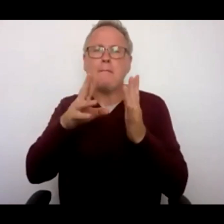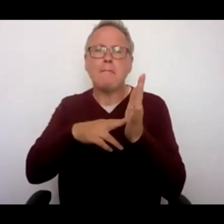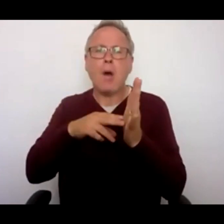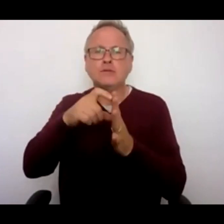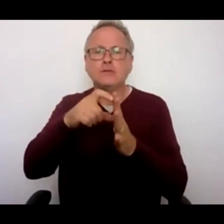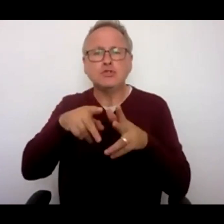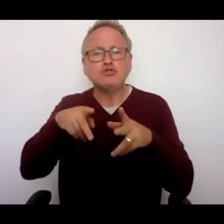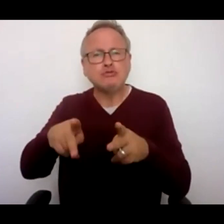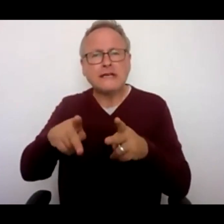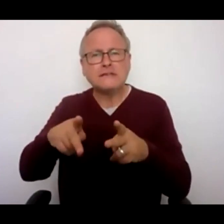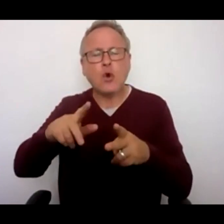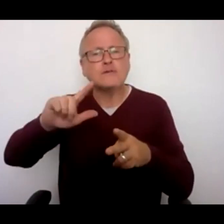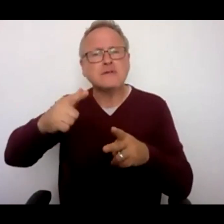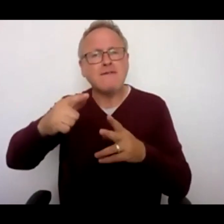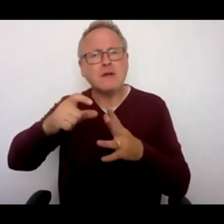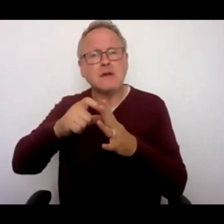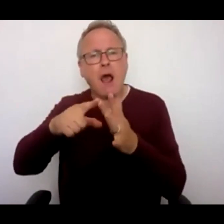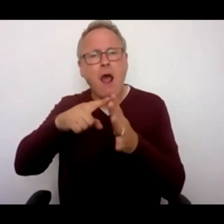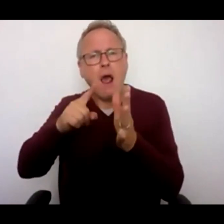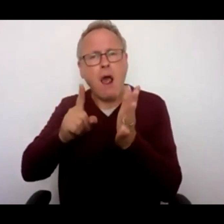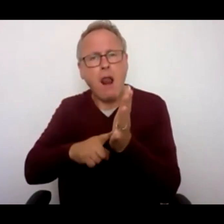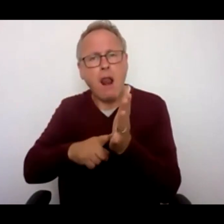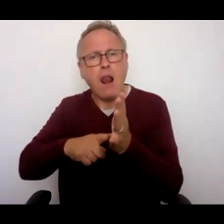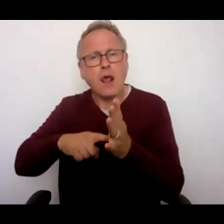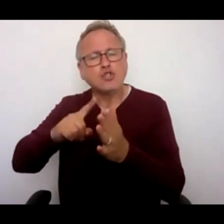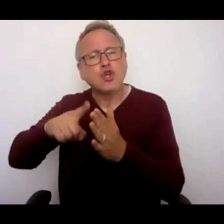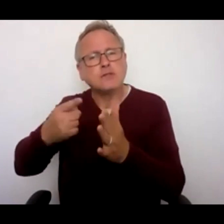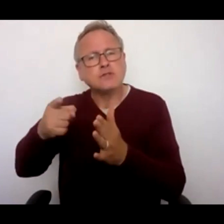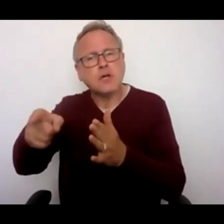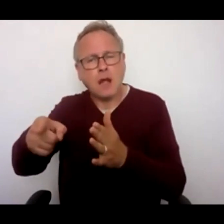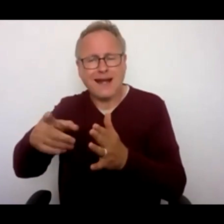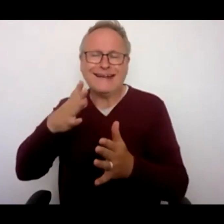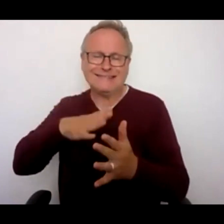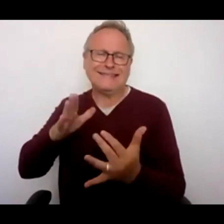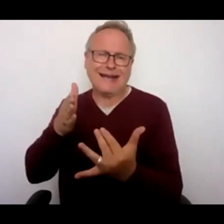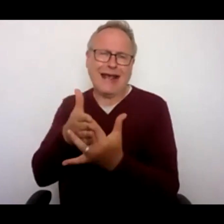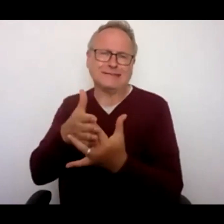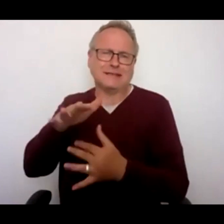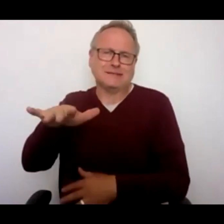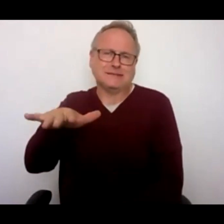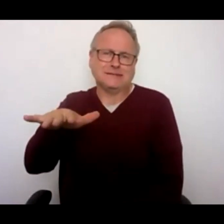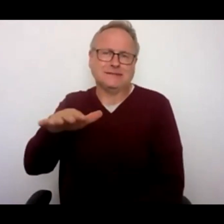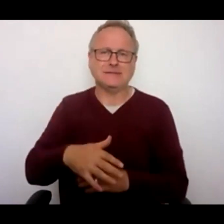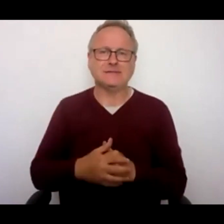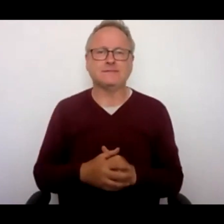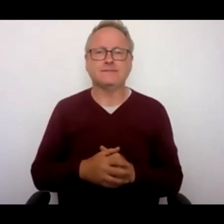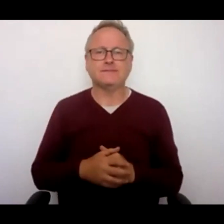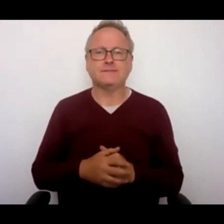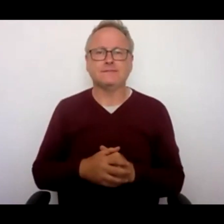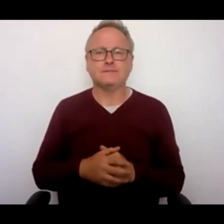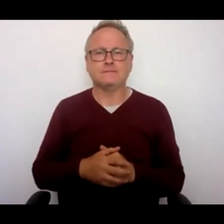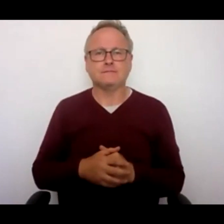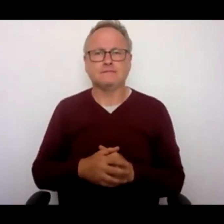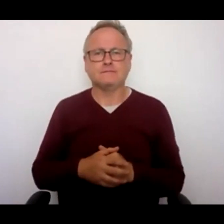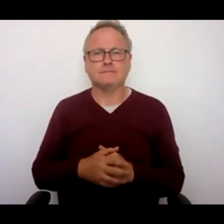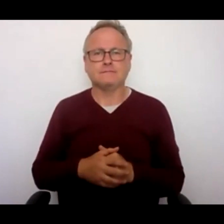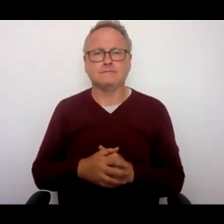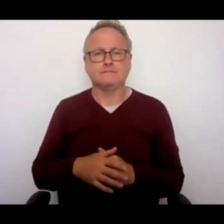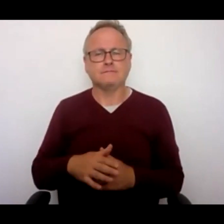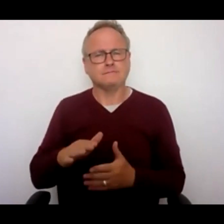They're important places and need to be accessible. Make it easier for people to find their way